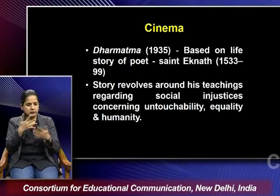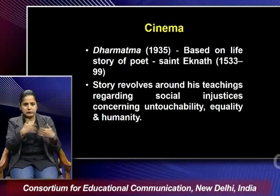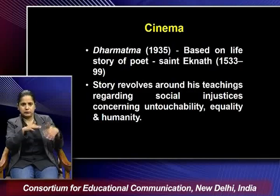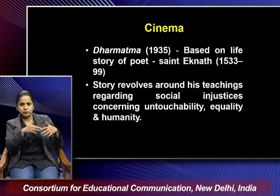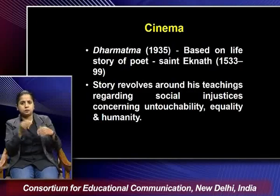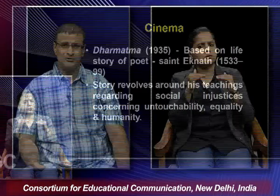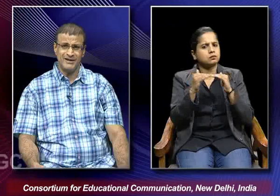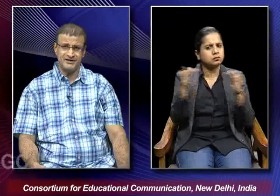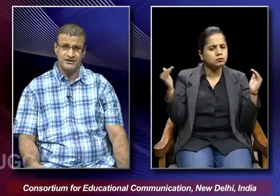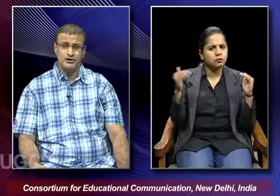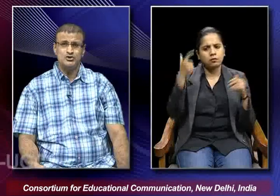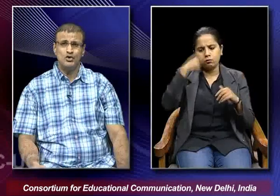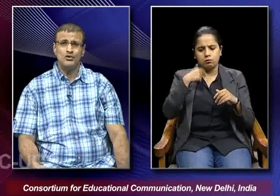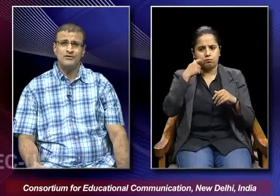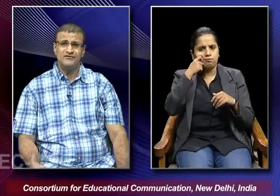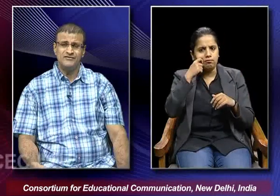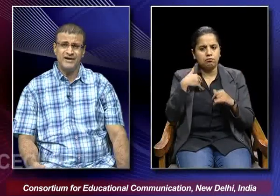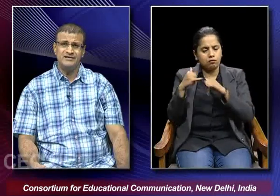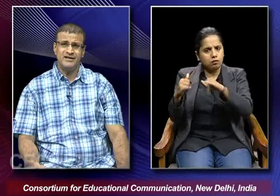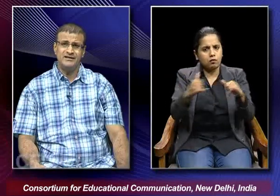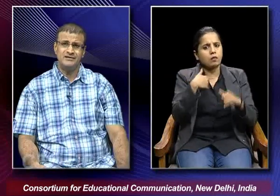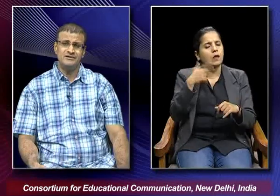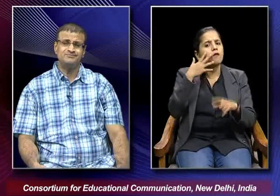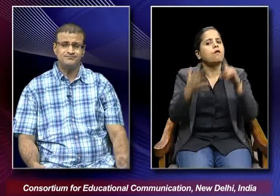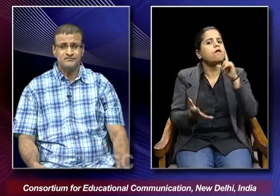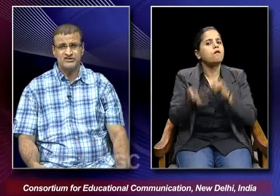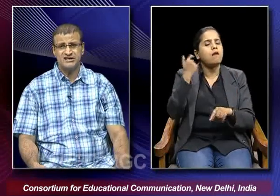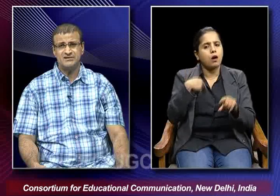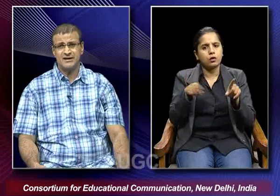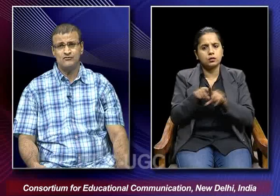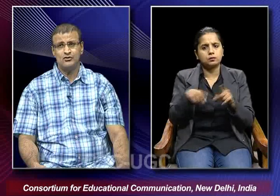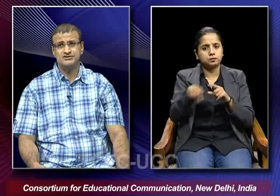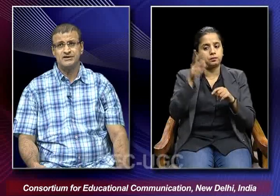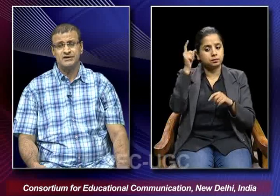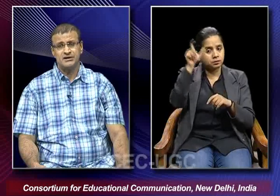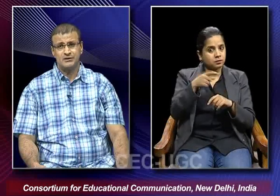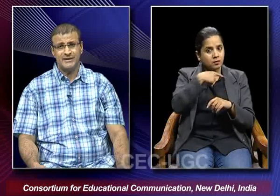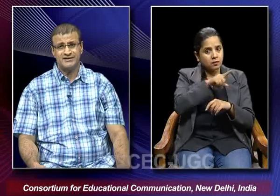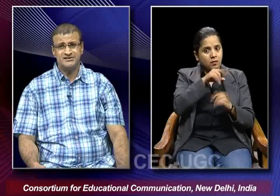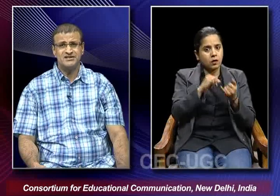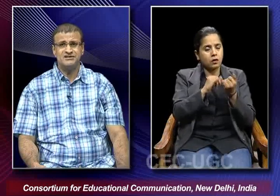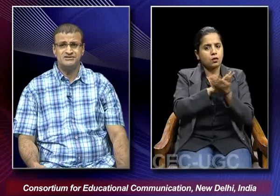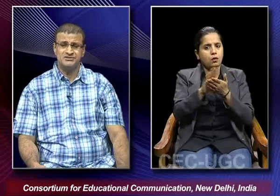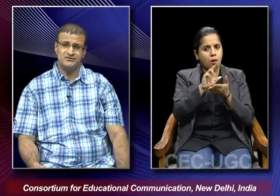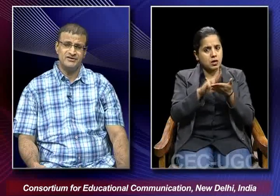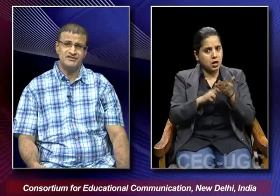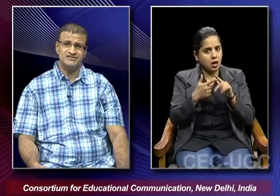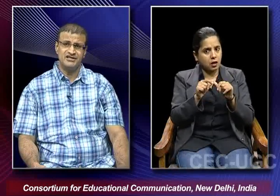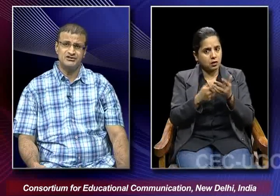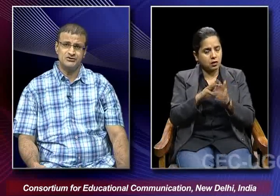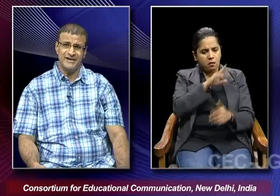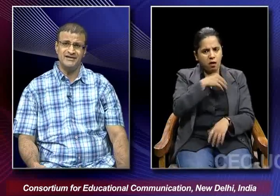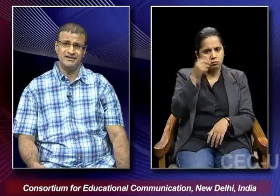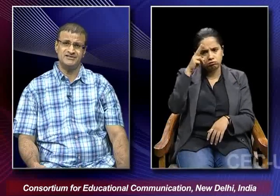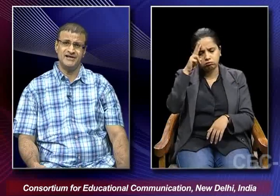equality and humanity. So, we find that Vishantaram was quite concerned with these